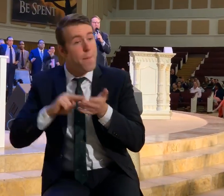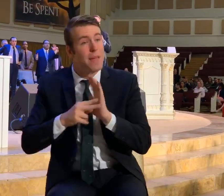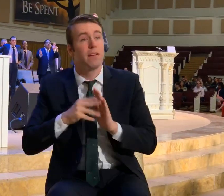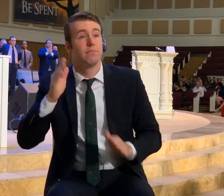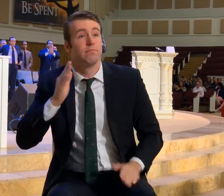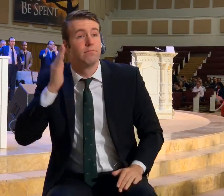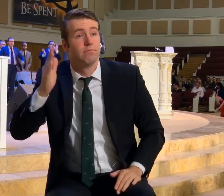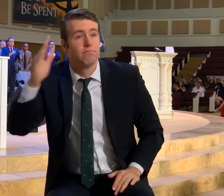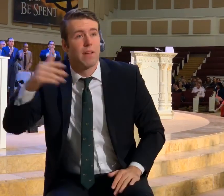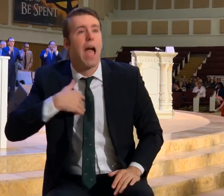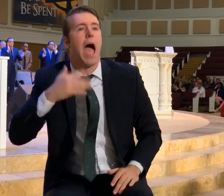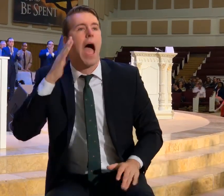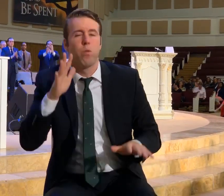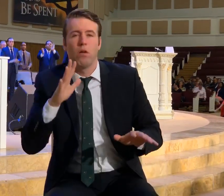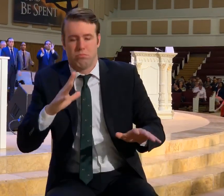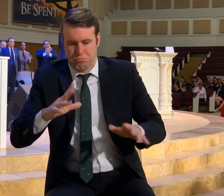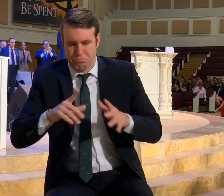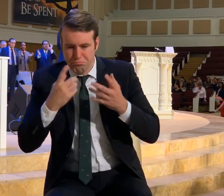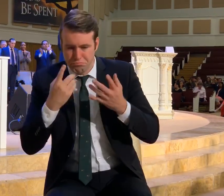I'm coming out of this thing.